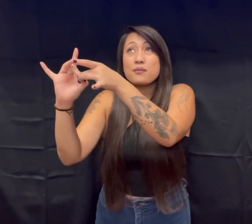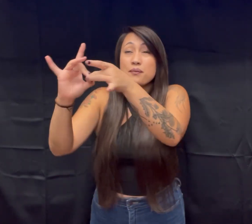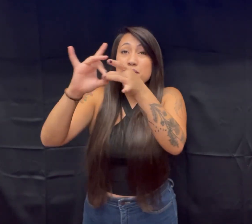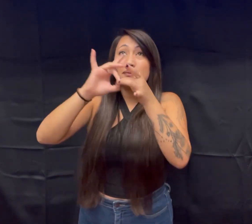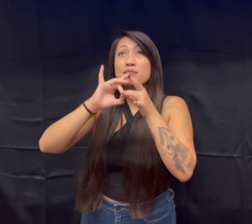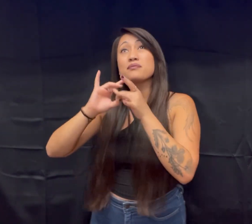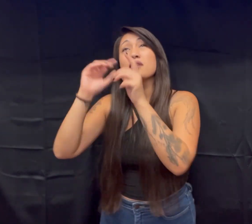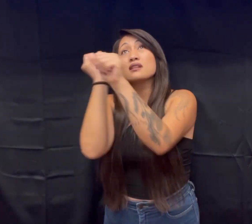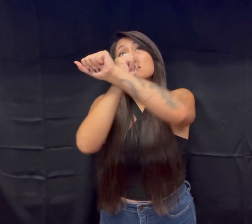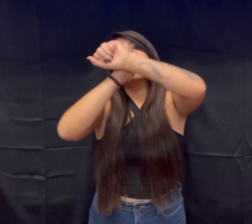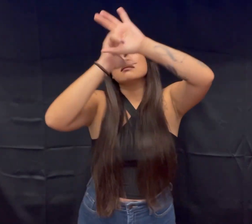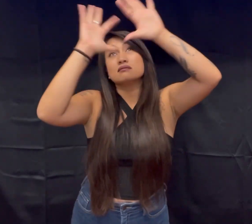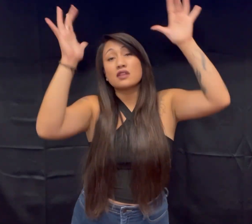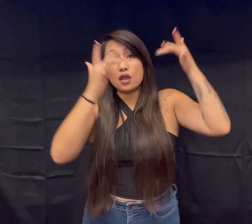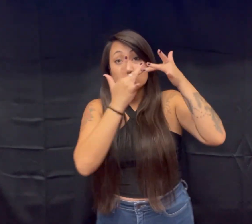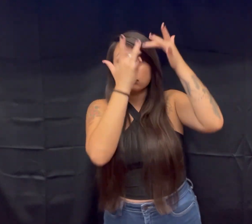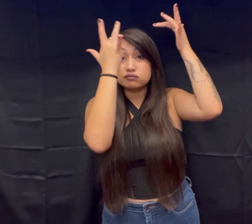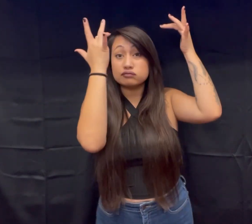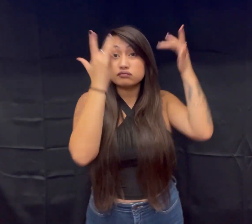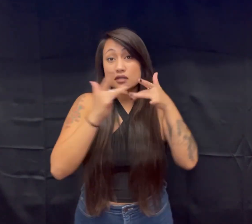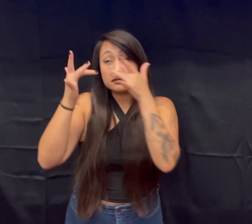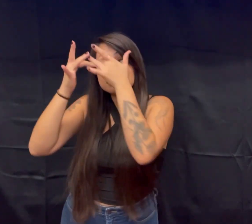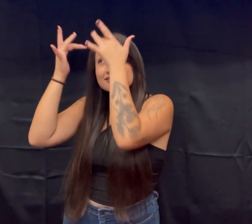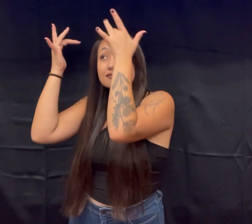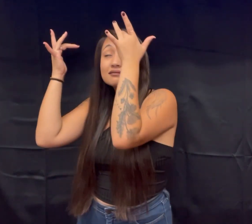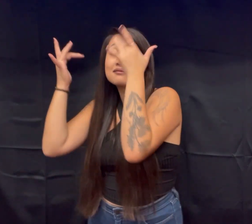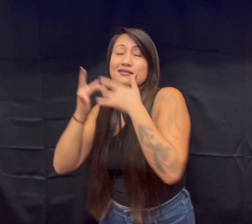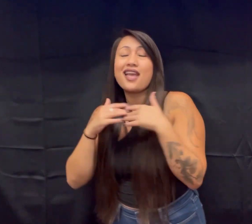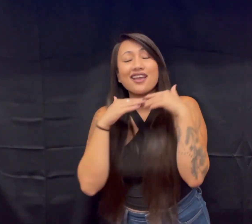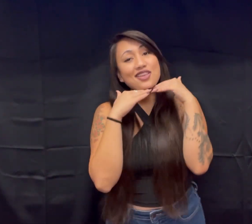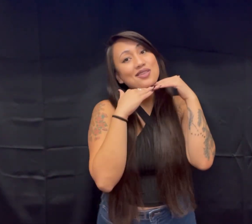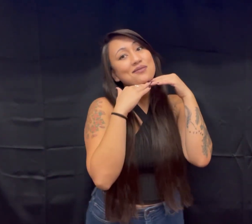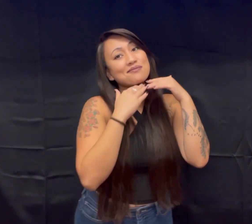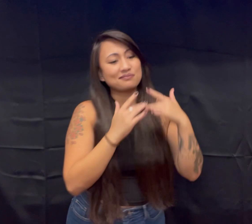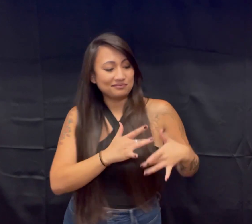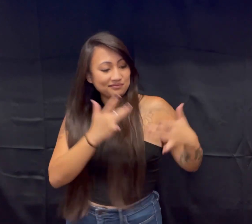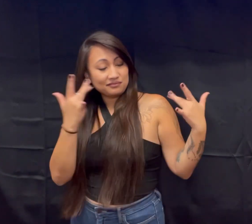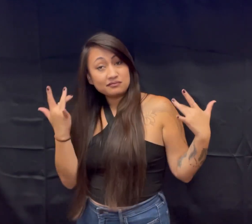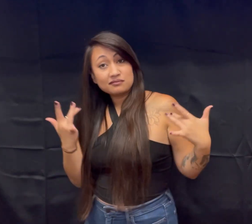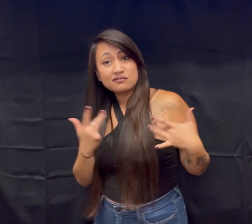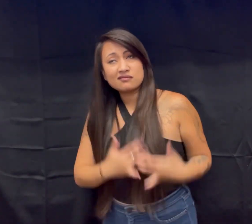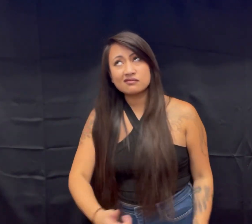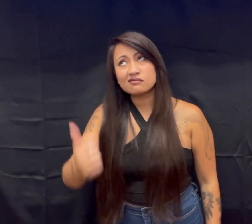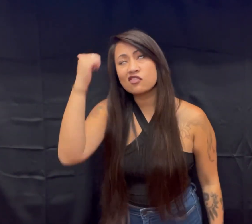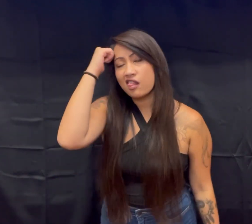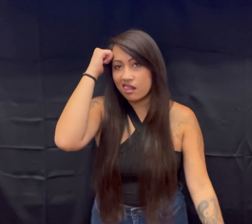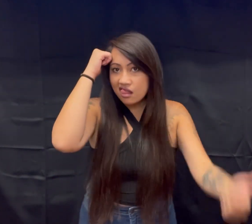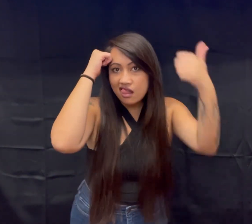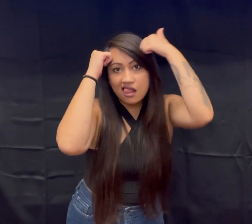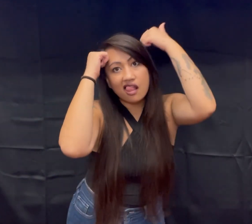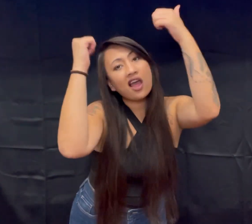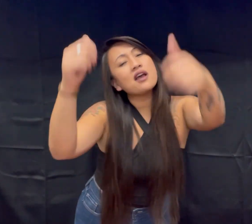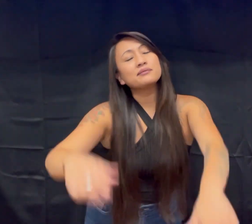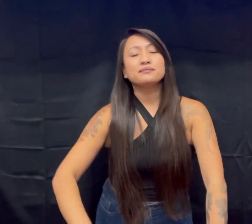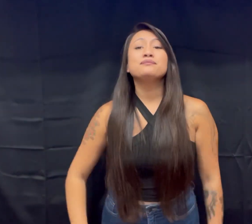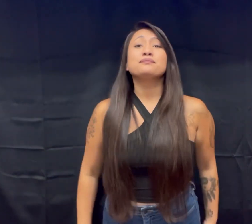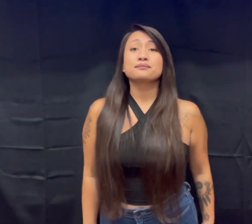makes me that love isn't